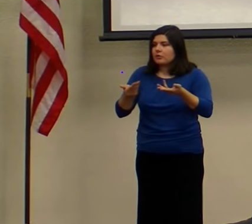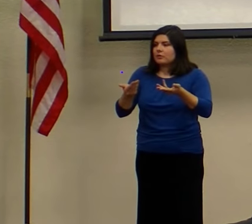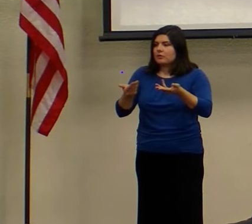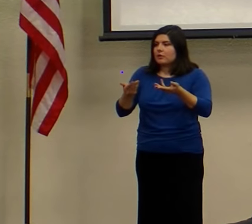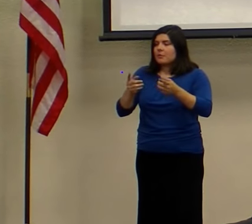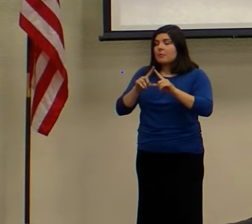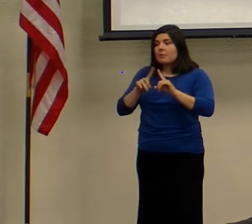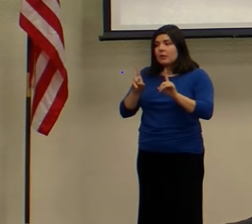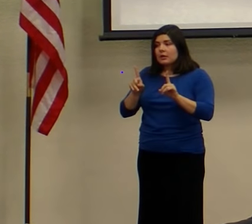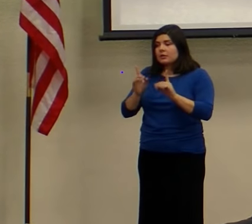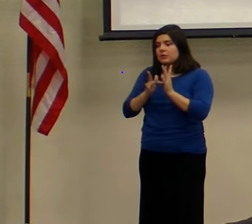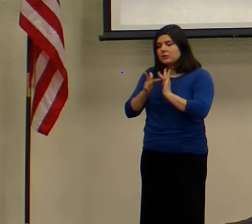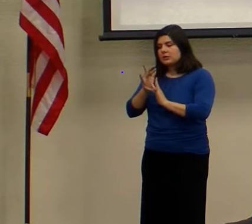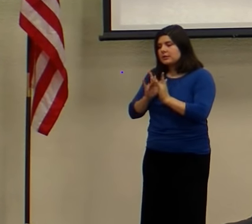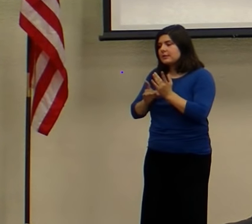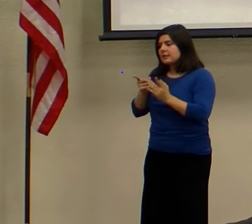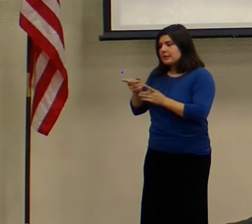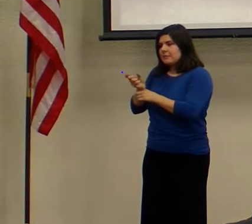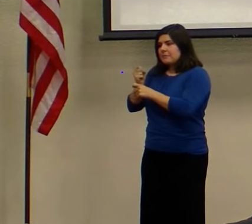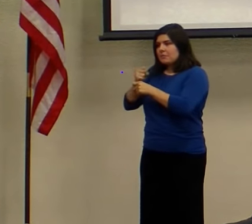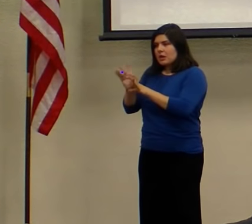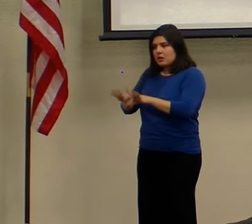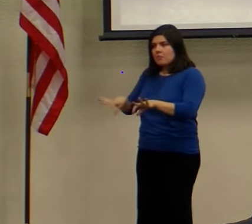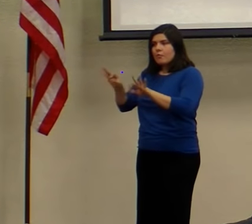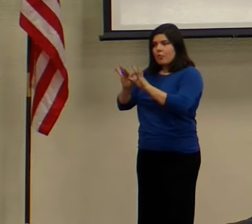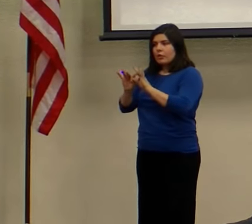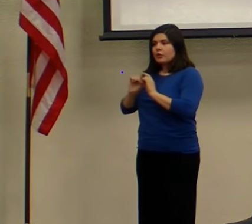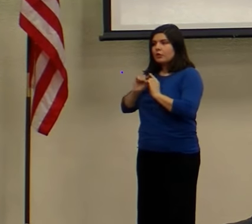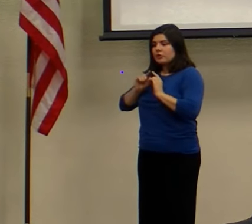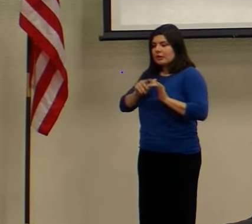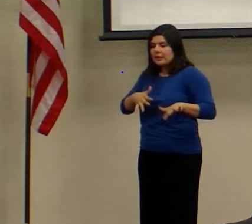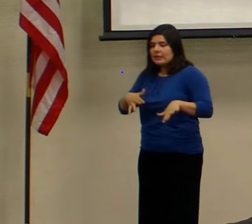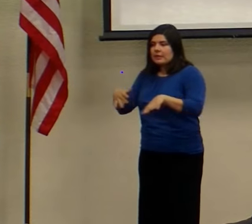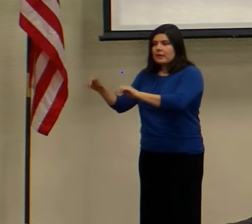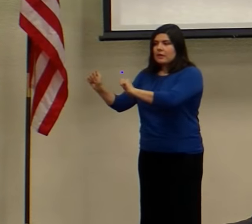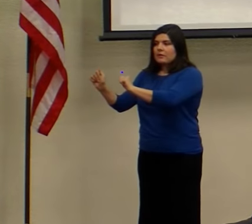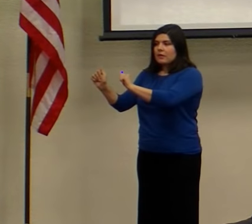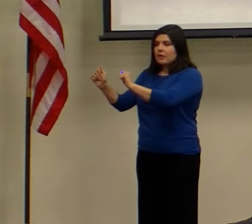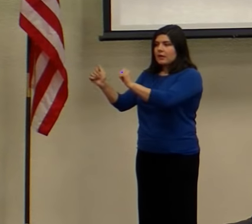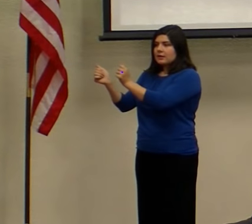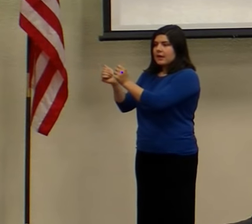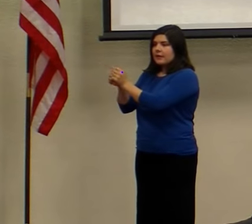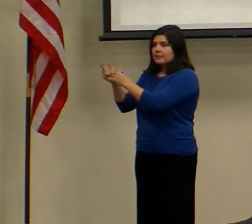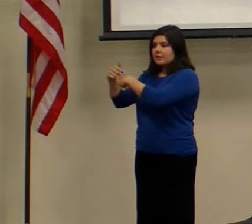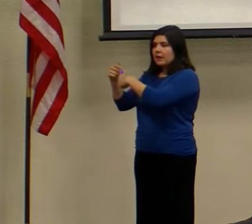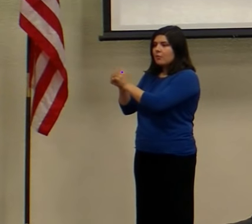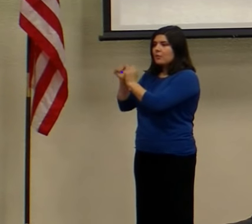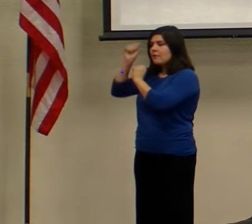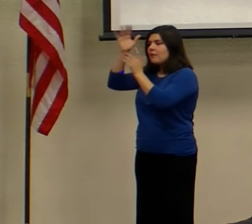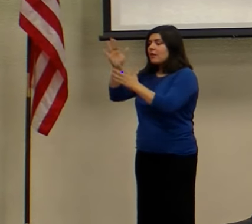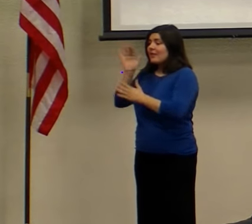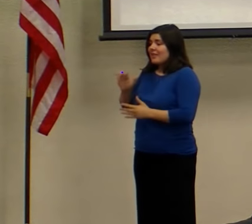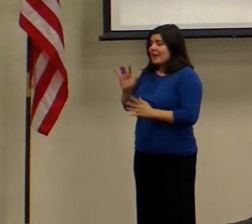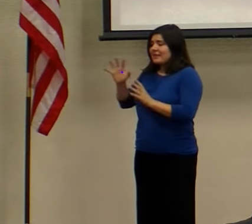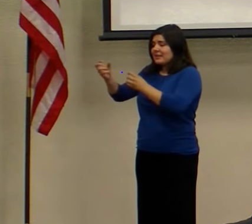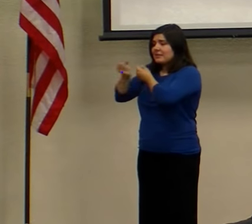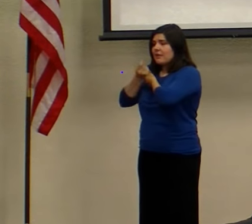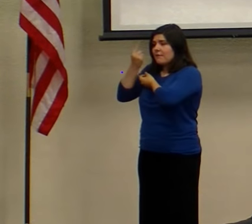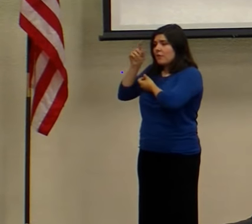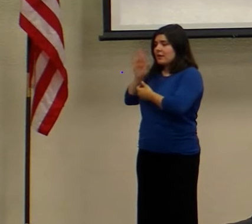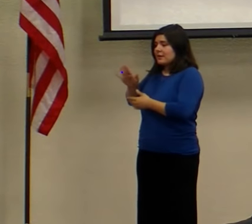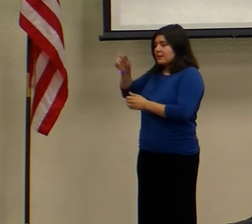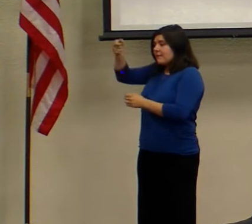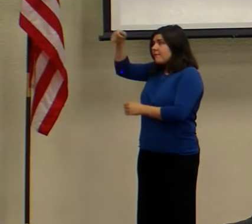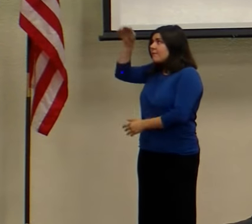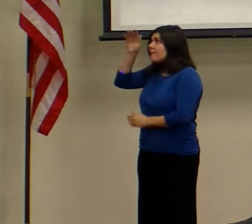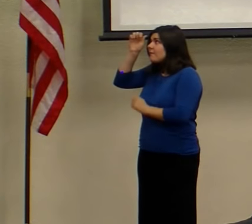But Jesus made it a priority to leave and go be with his Father. That was the extent of the love that he had for his Father, that